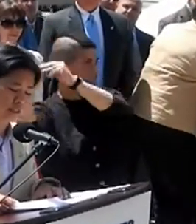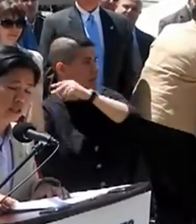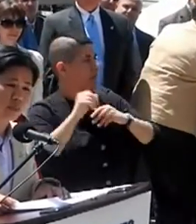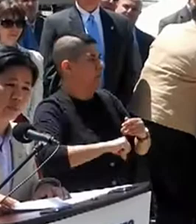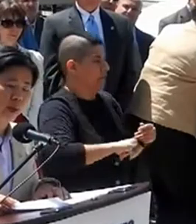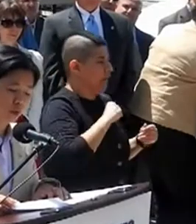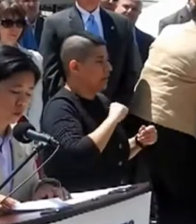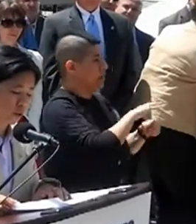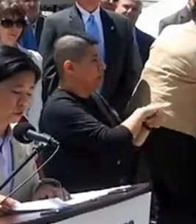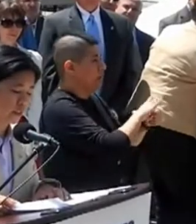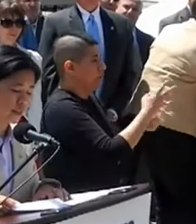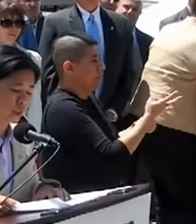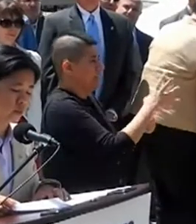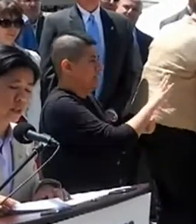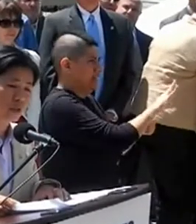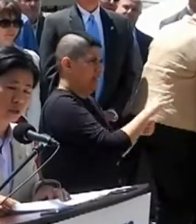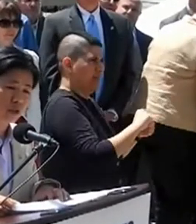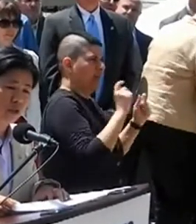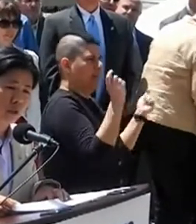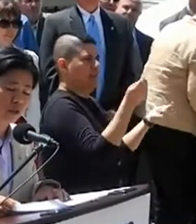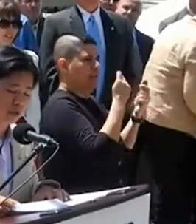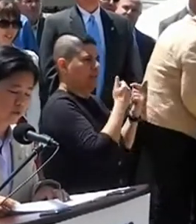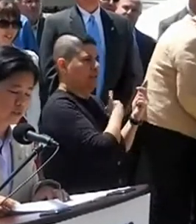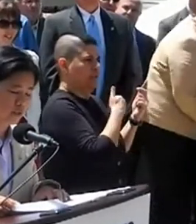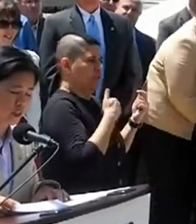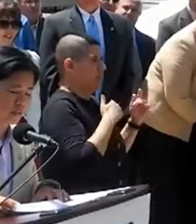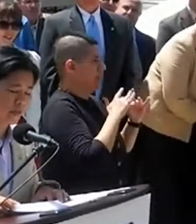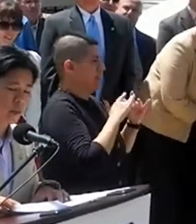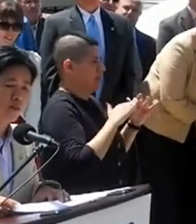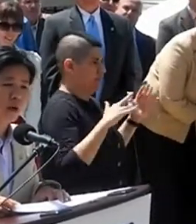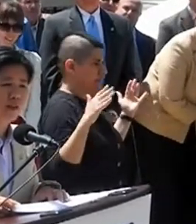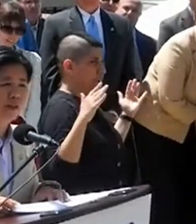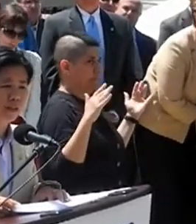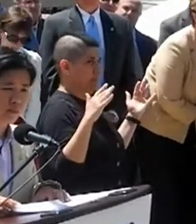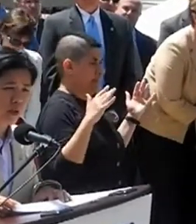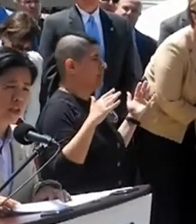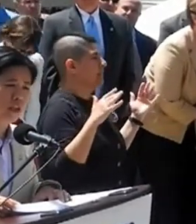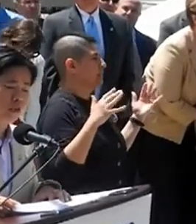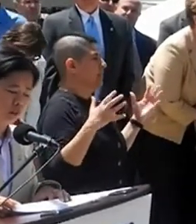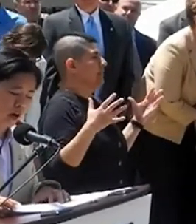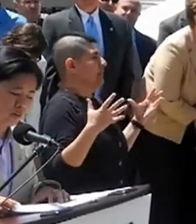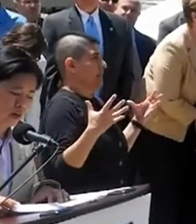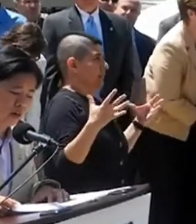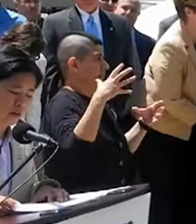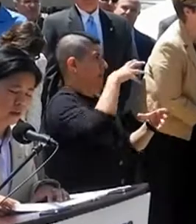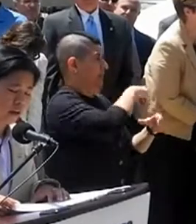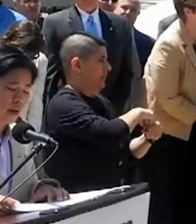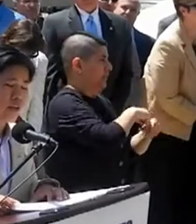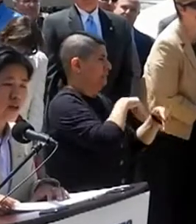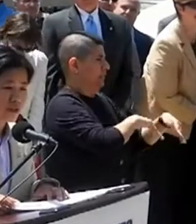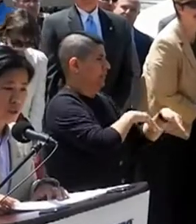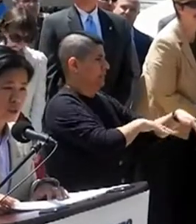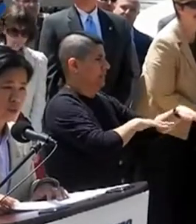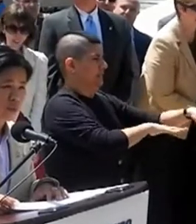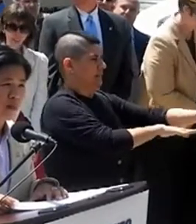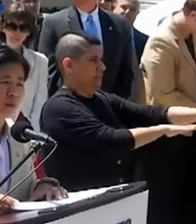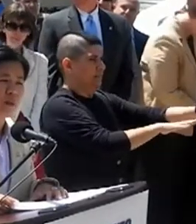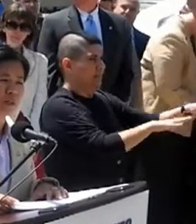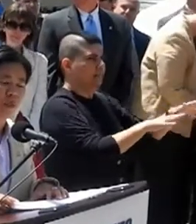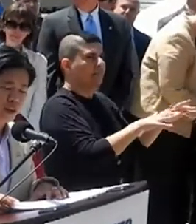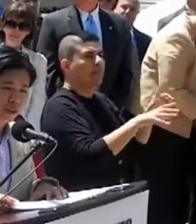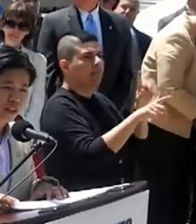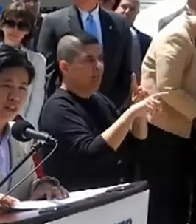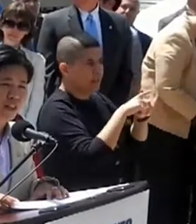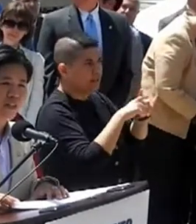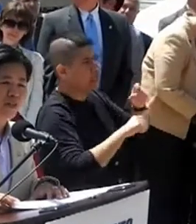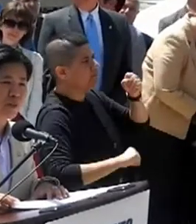is excited to be playing a role in celebrating Toronto's diversity by participating in the Pride Parade and also by